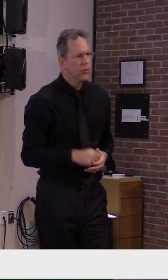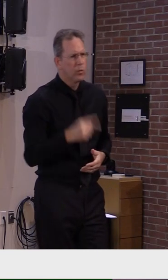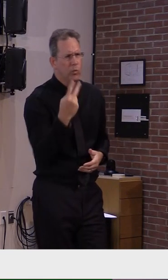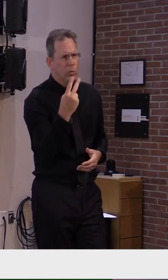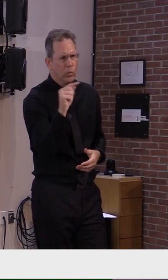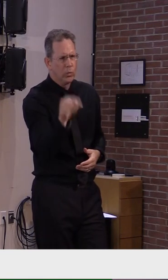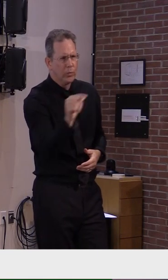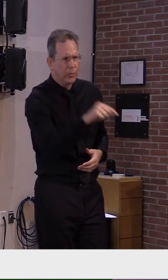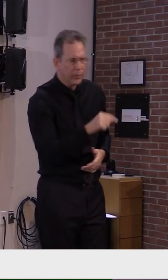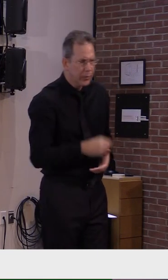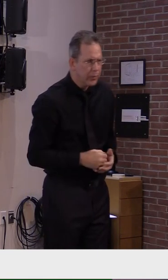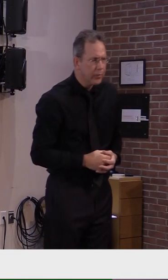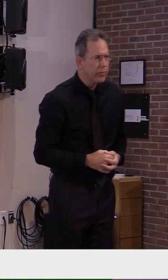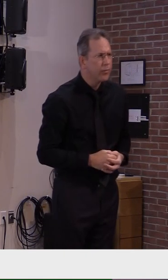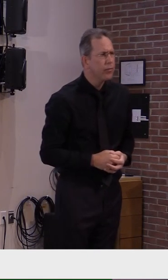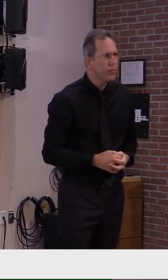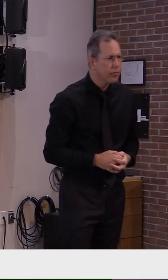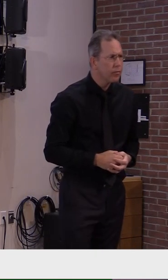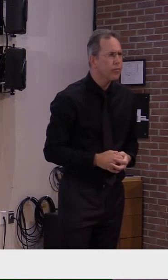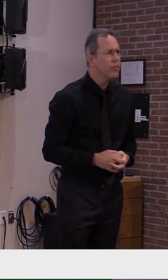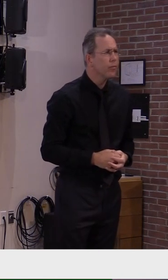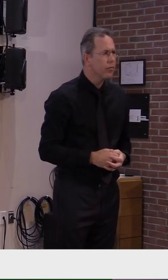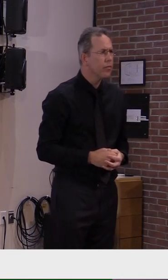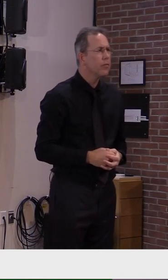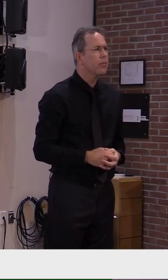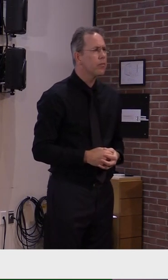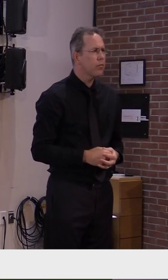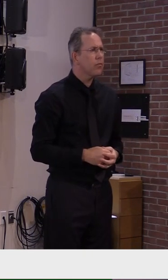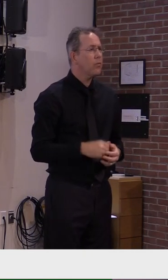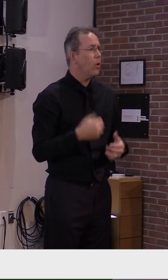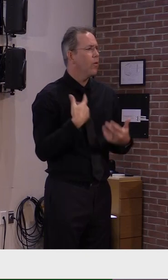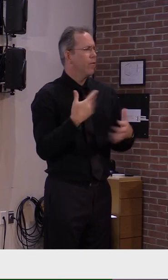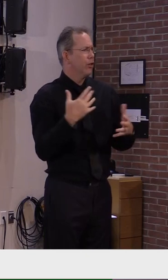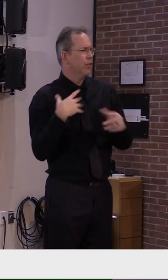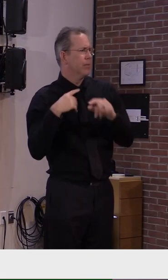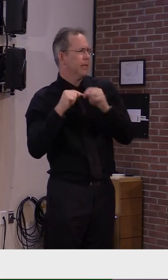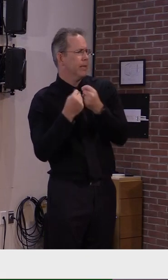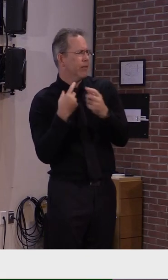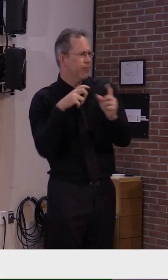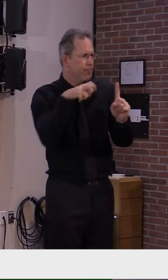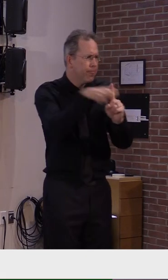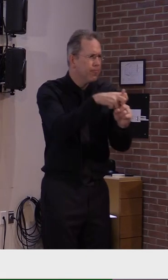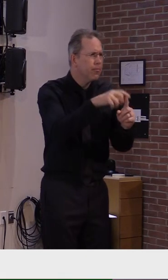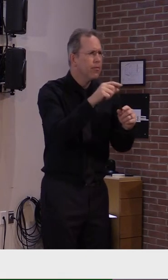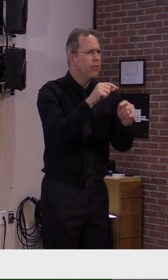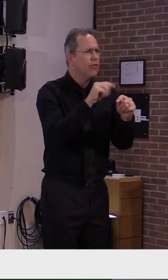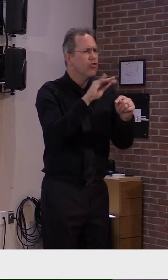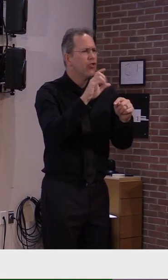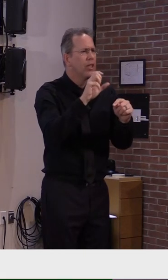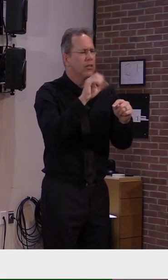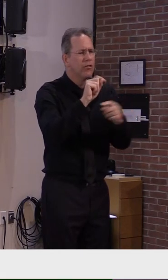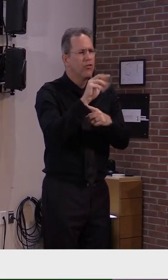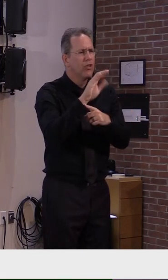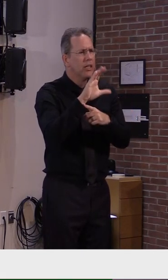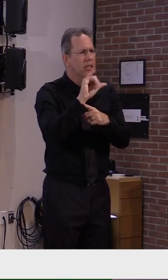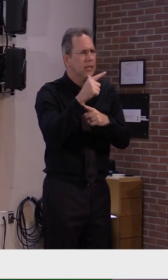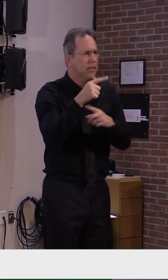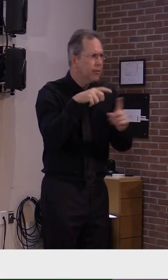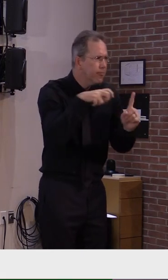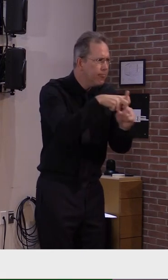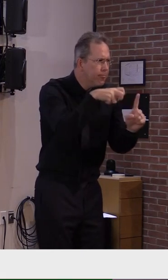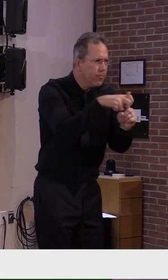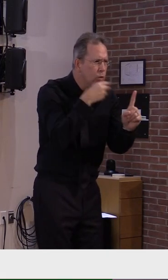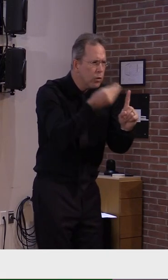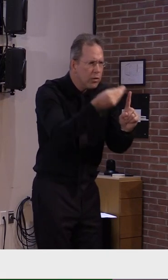We have reached out to all our long-term care facilities to recommend more frequent surveillance testing of staff